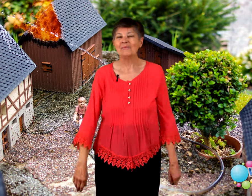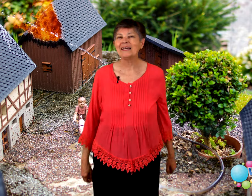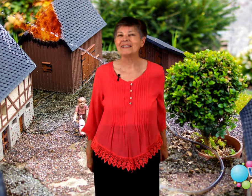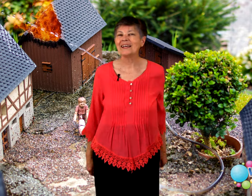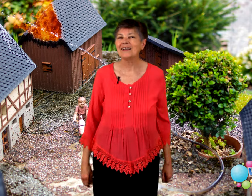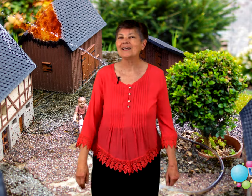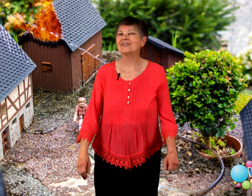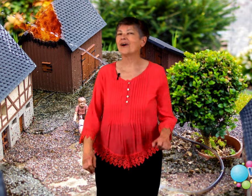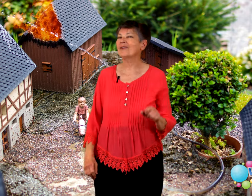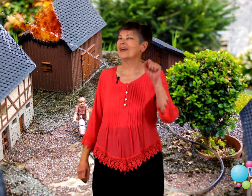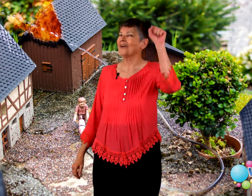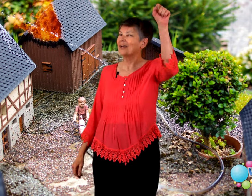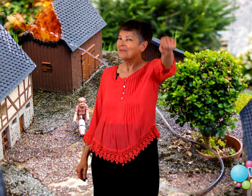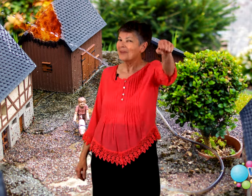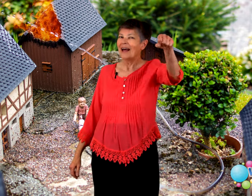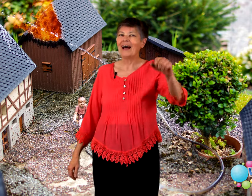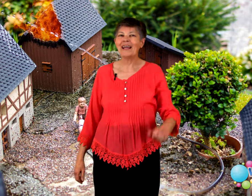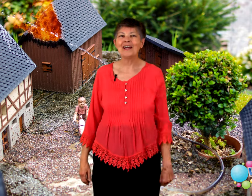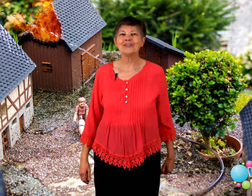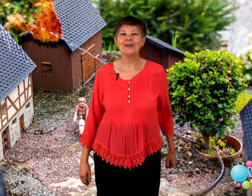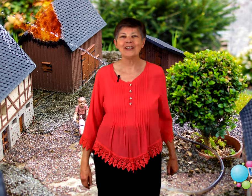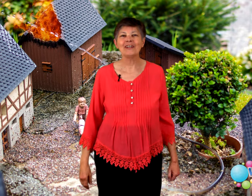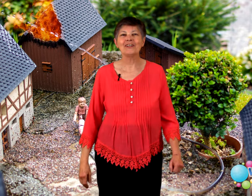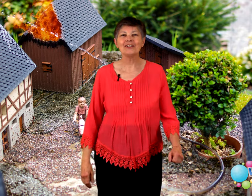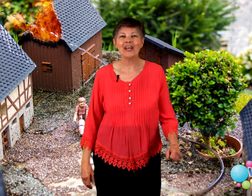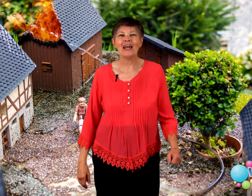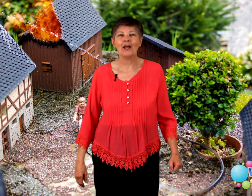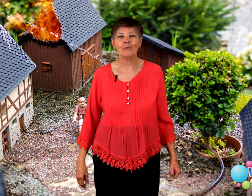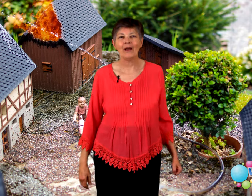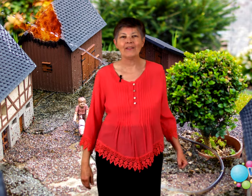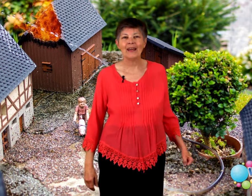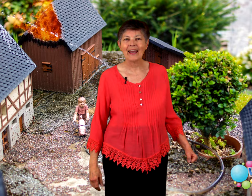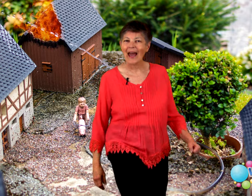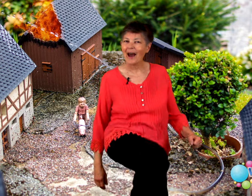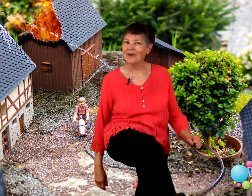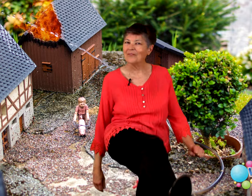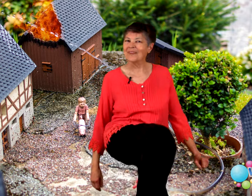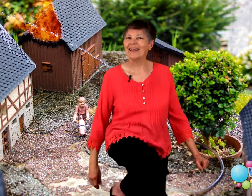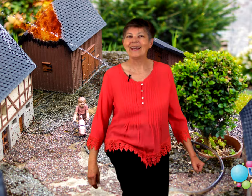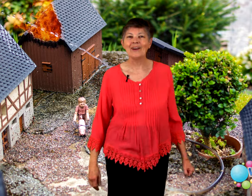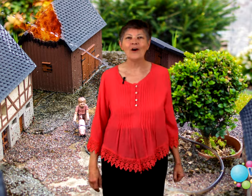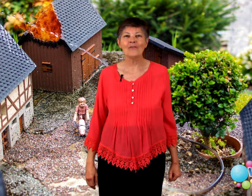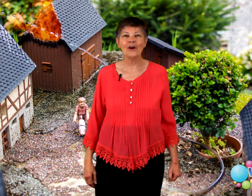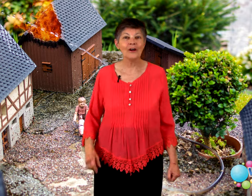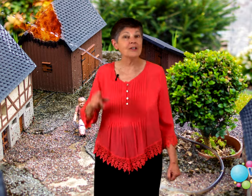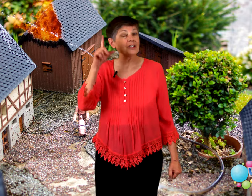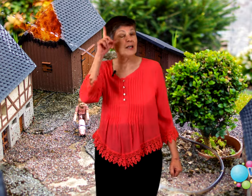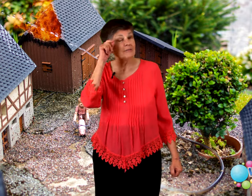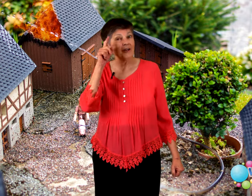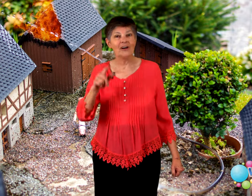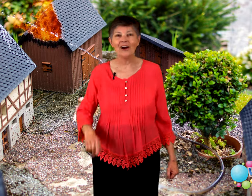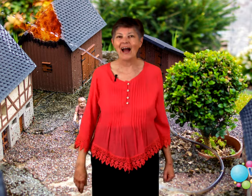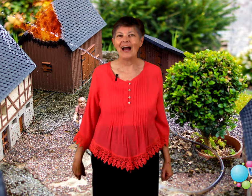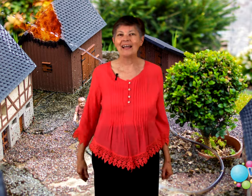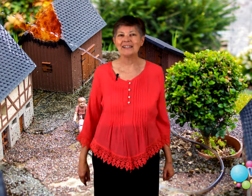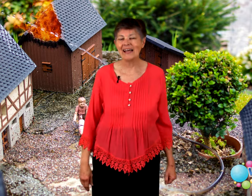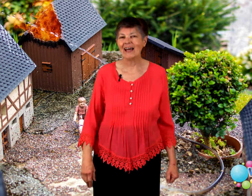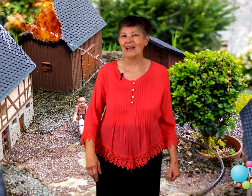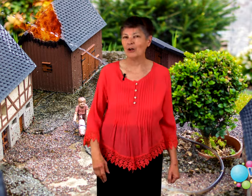Mrs. O'Leary hung lantern in the shed. And when the cow kicked over, she winked her eye and said, It'll